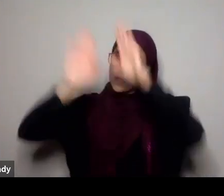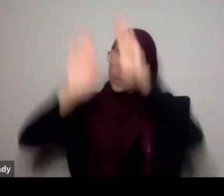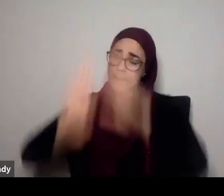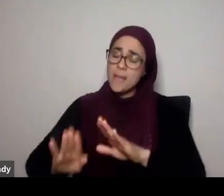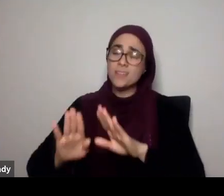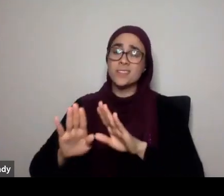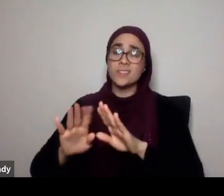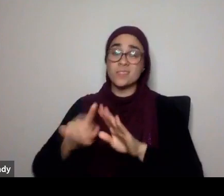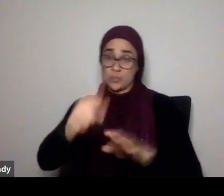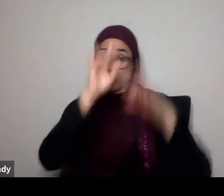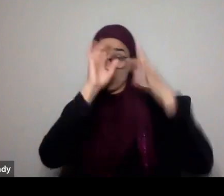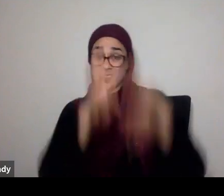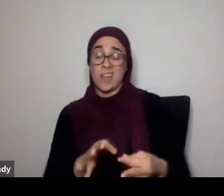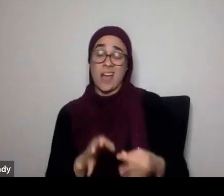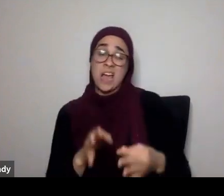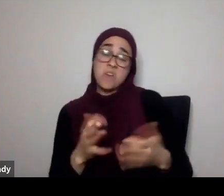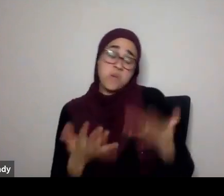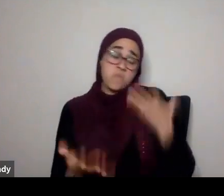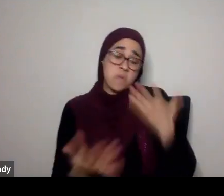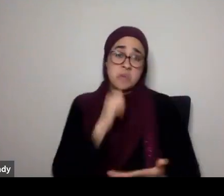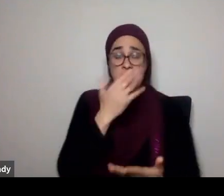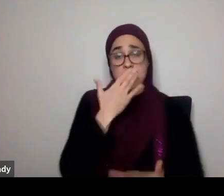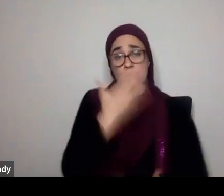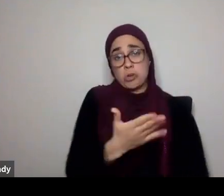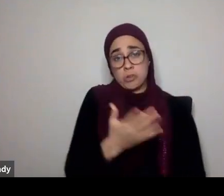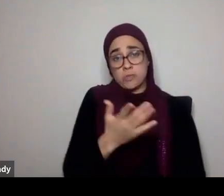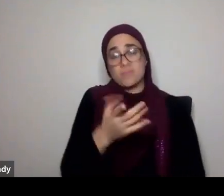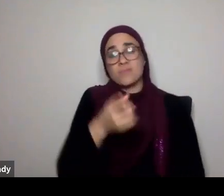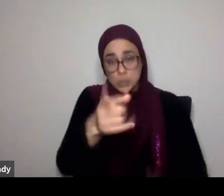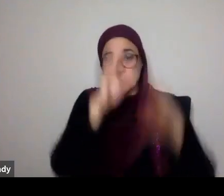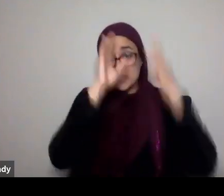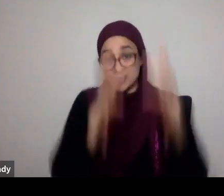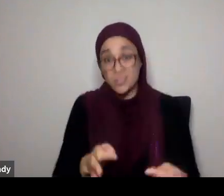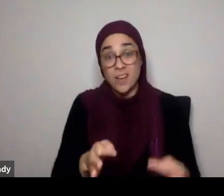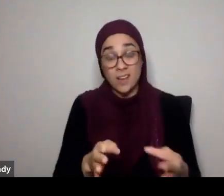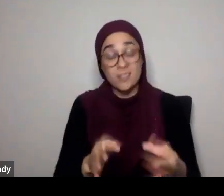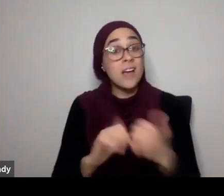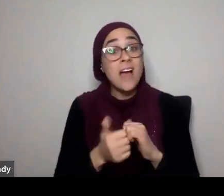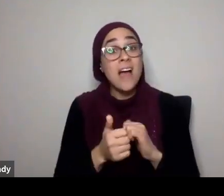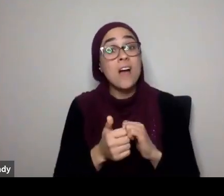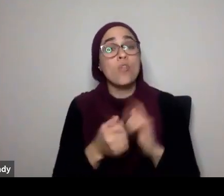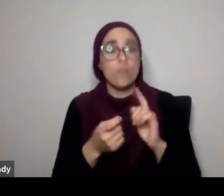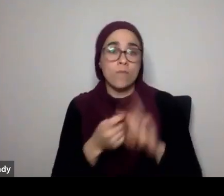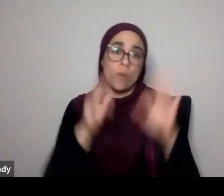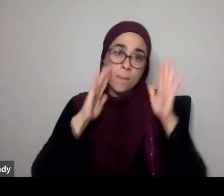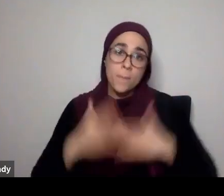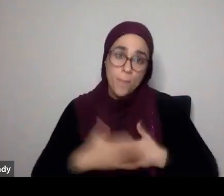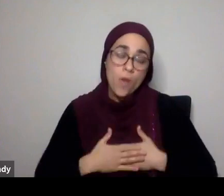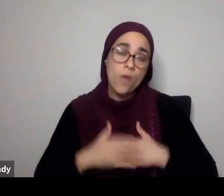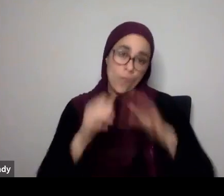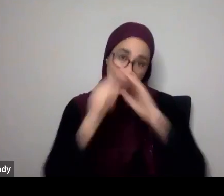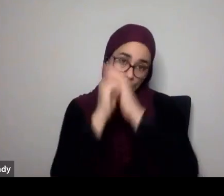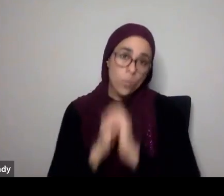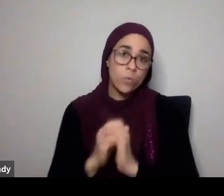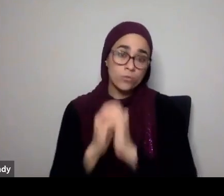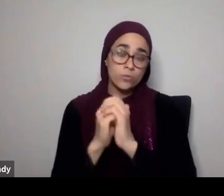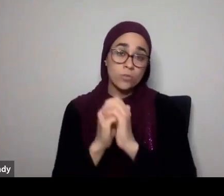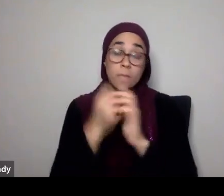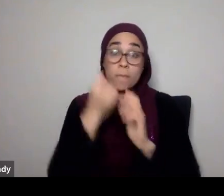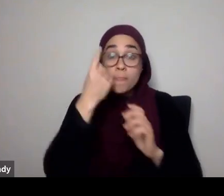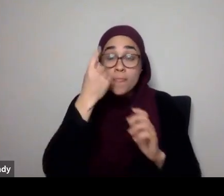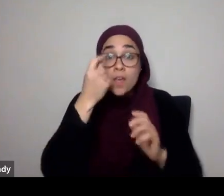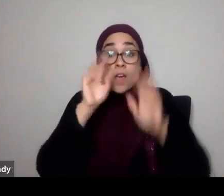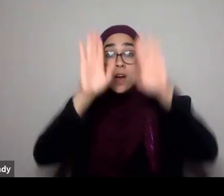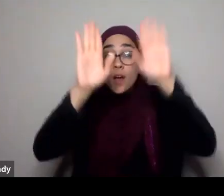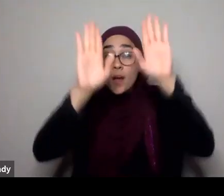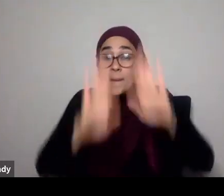quality of your presence and availability. And that's with Allah subhanahu wa ta'ala, through prayer. What's amazing though is that when you get beyond the